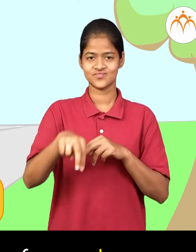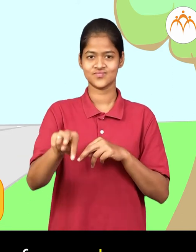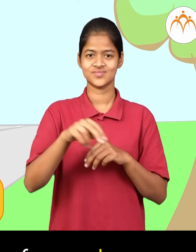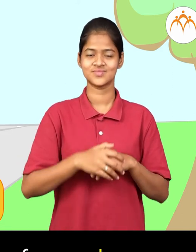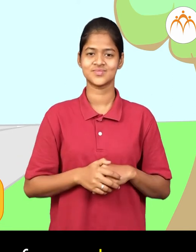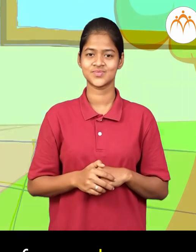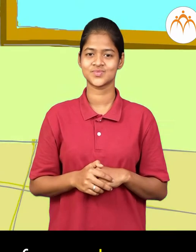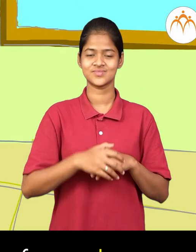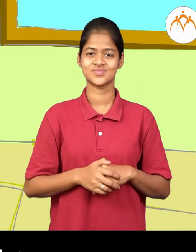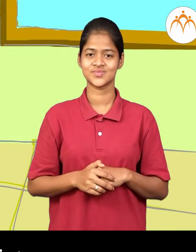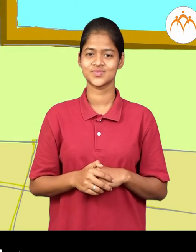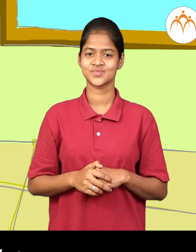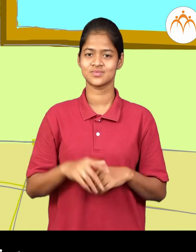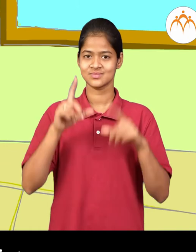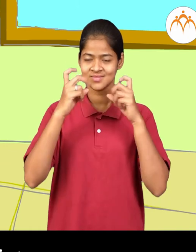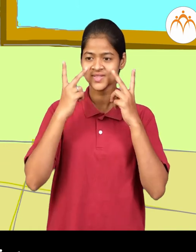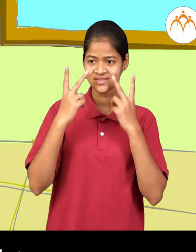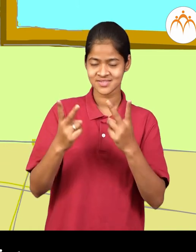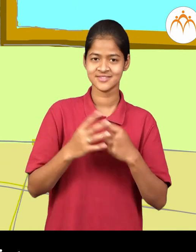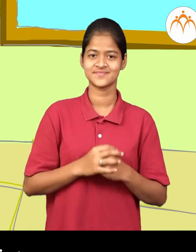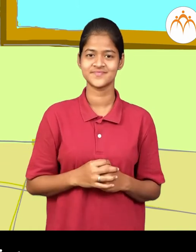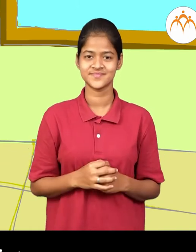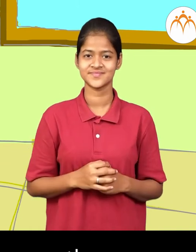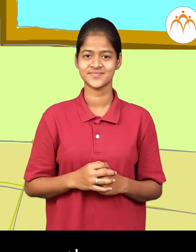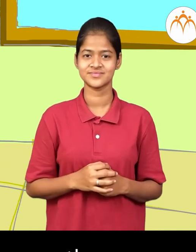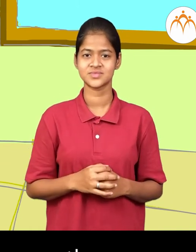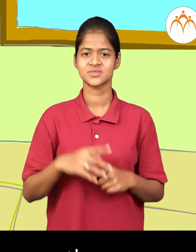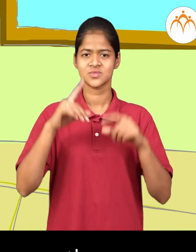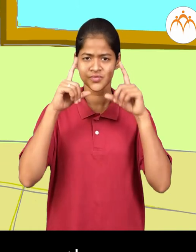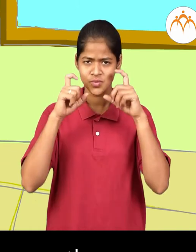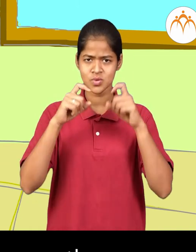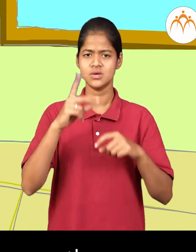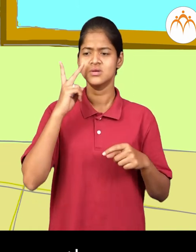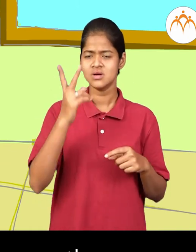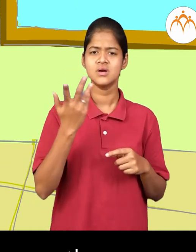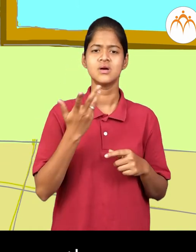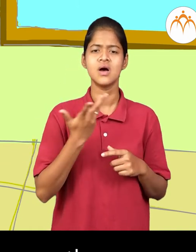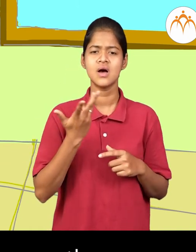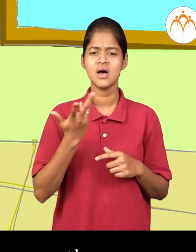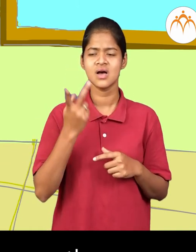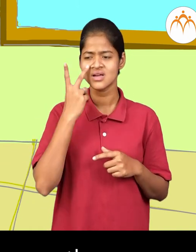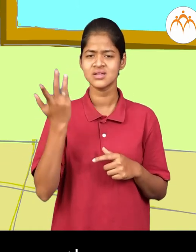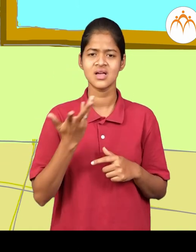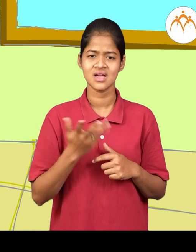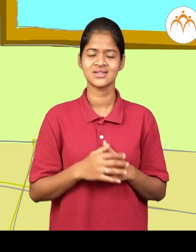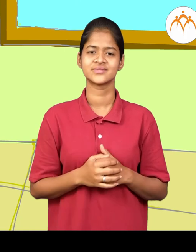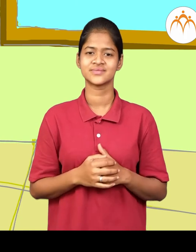look at the pictures tell me what all you see there a a girl